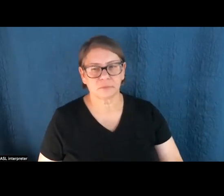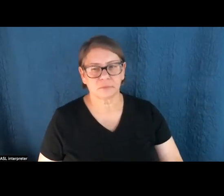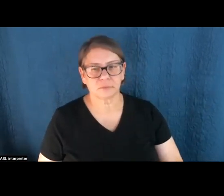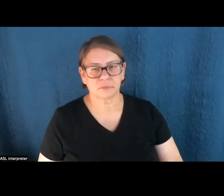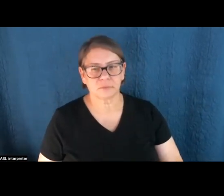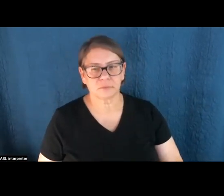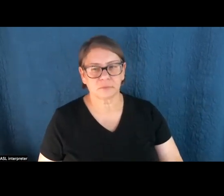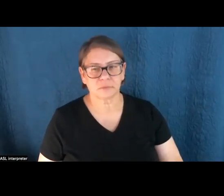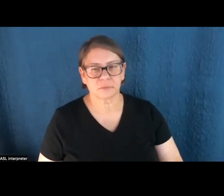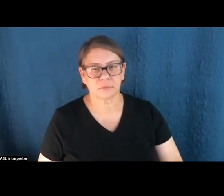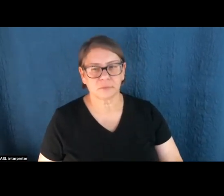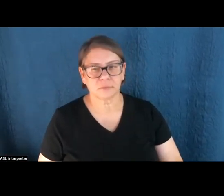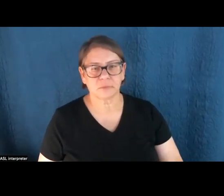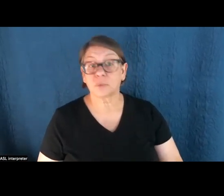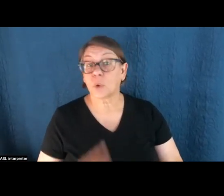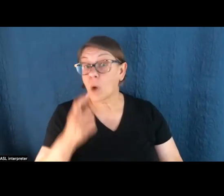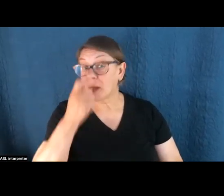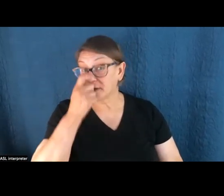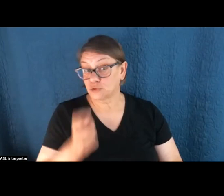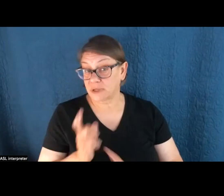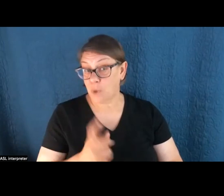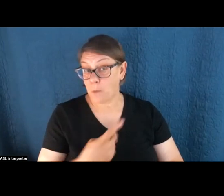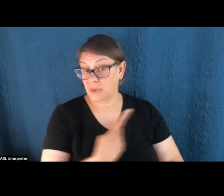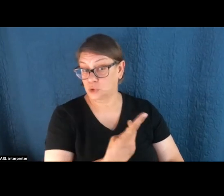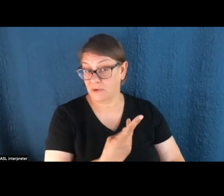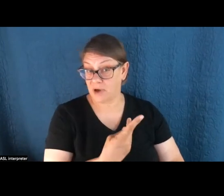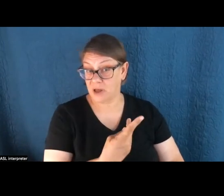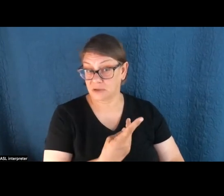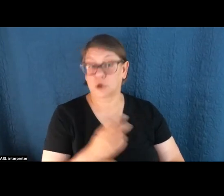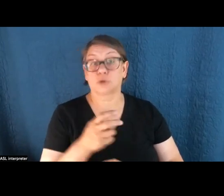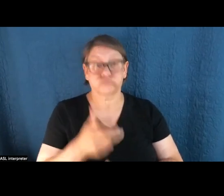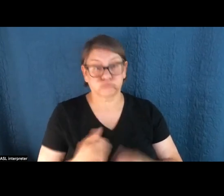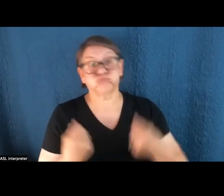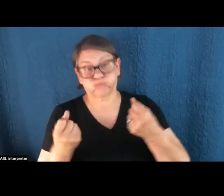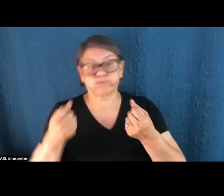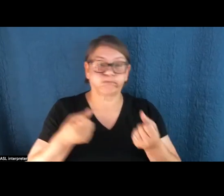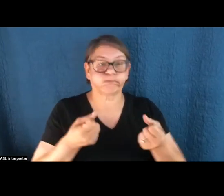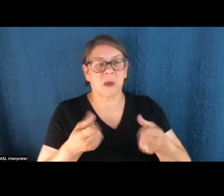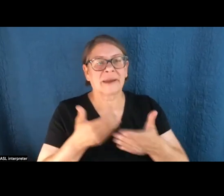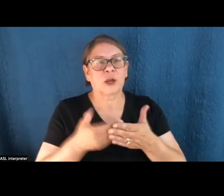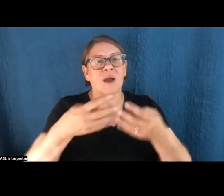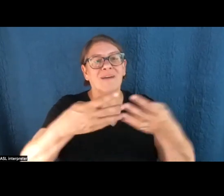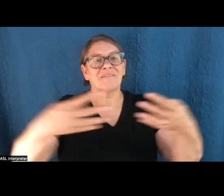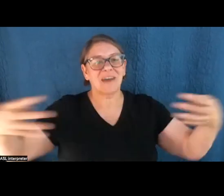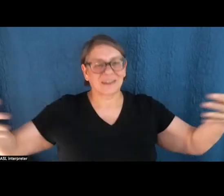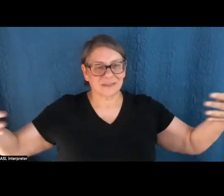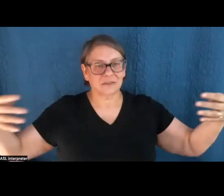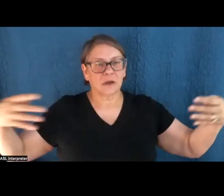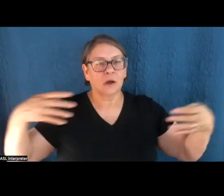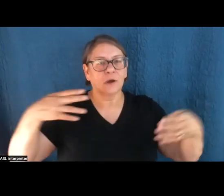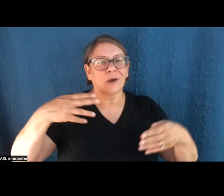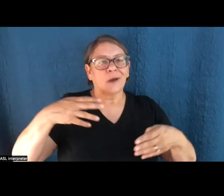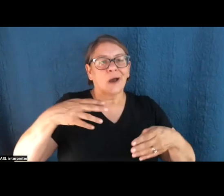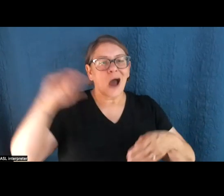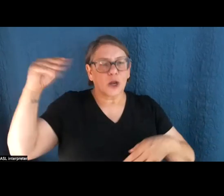interesting moment we had out there. So we were riding the vehicles along the fence line of this solar farm called Yellow Pine that's already